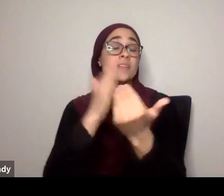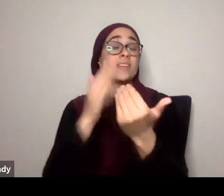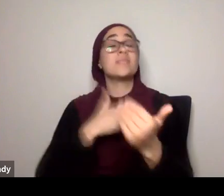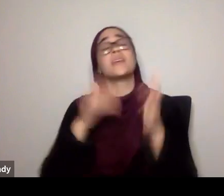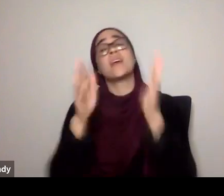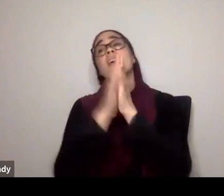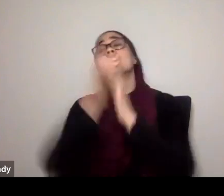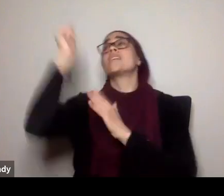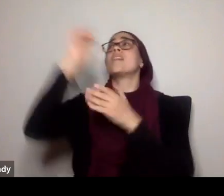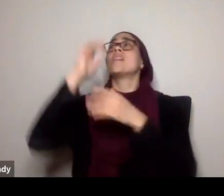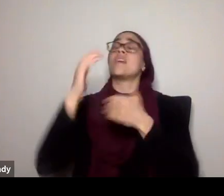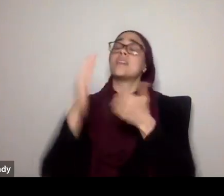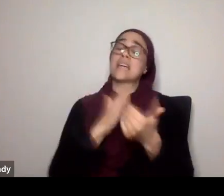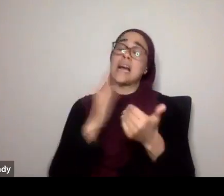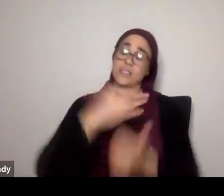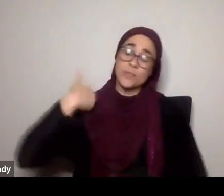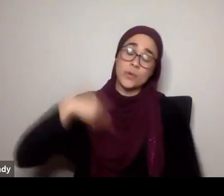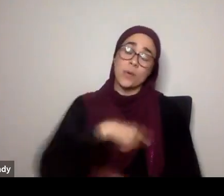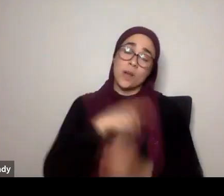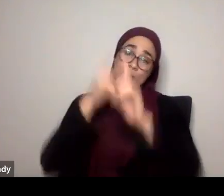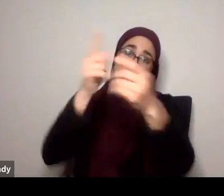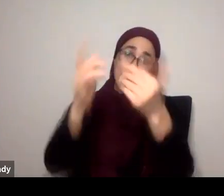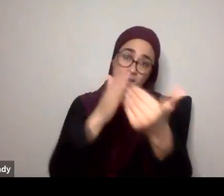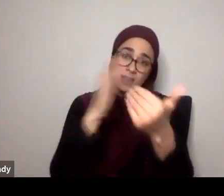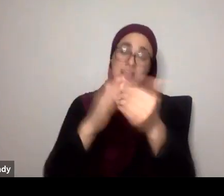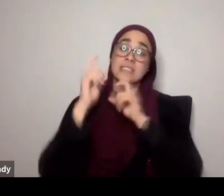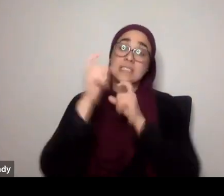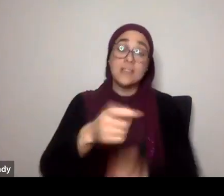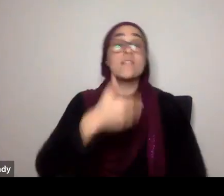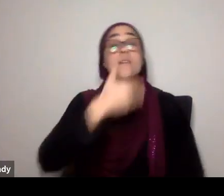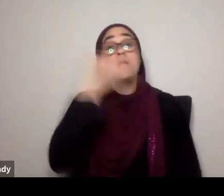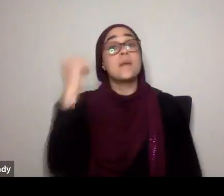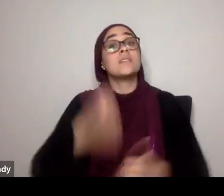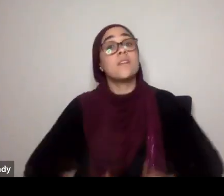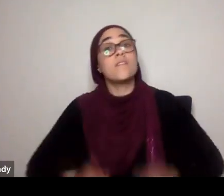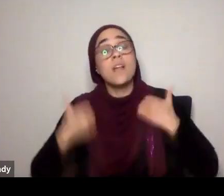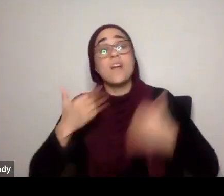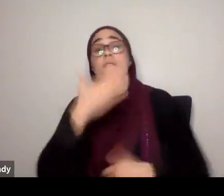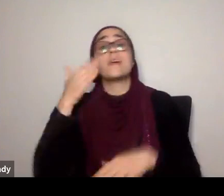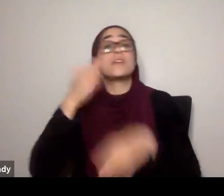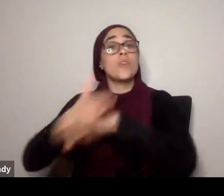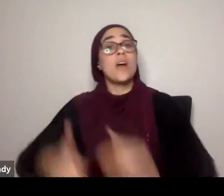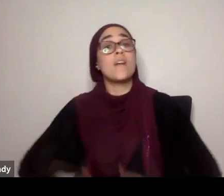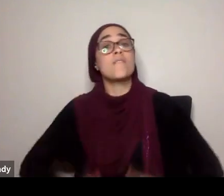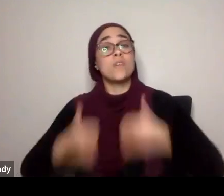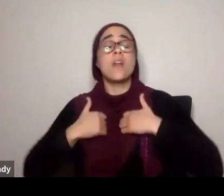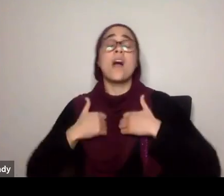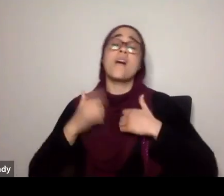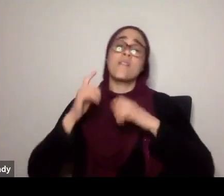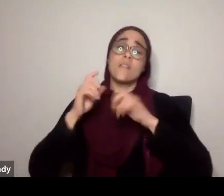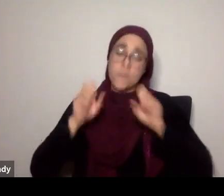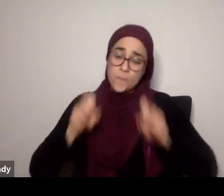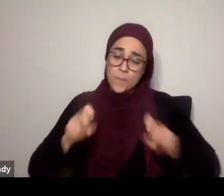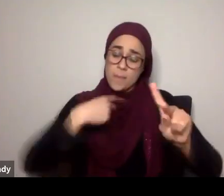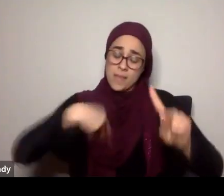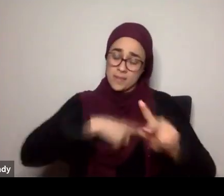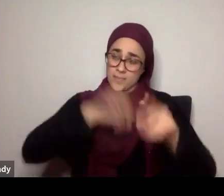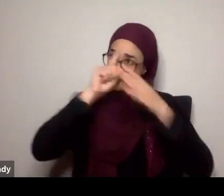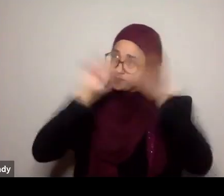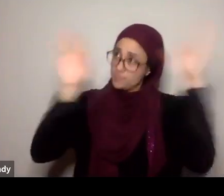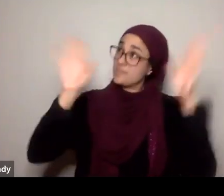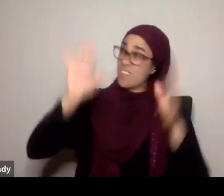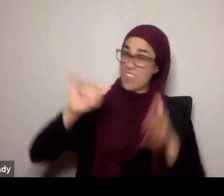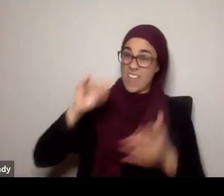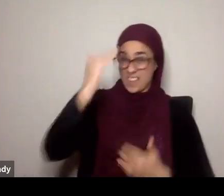to ease us towards ease. Ask Allah subhanahu wa to give us the best of dunya, the best of akhara, to allow us to receive guidance, to implement the guidance that he's given us